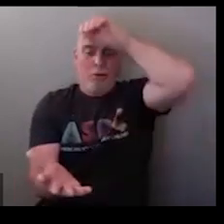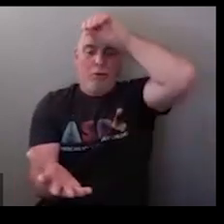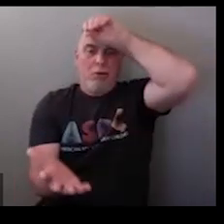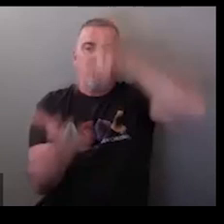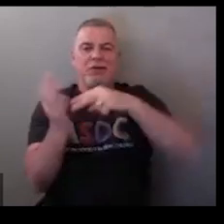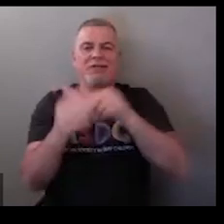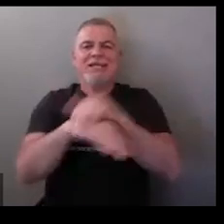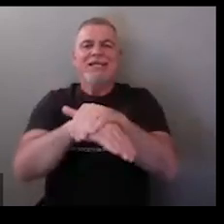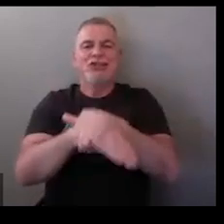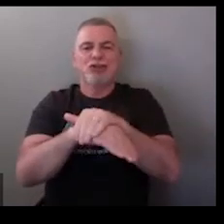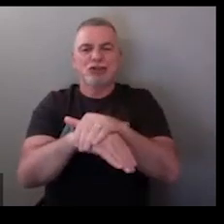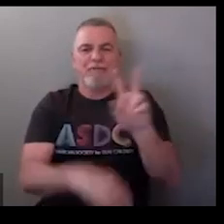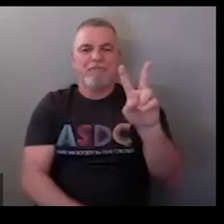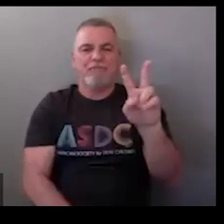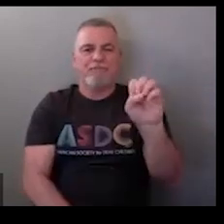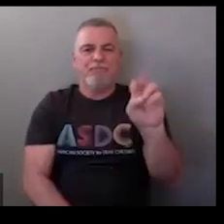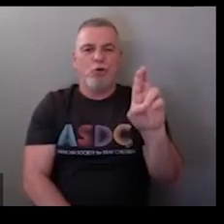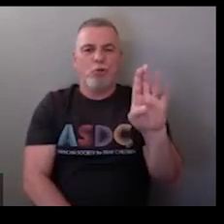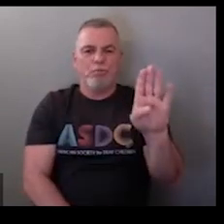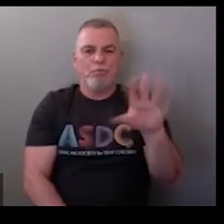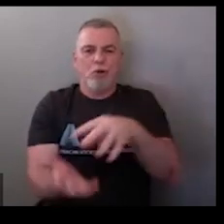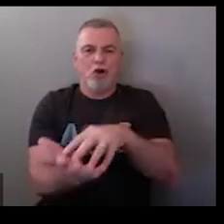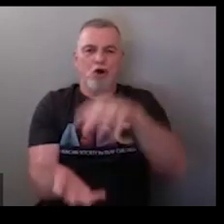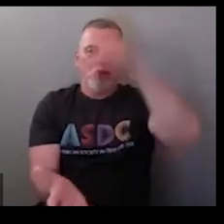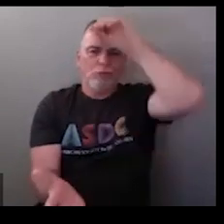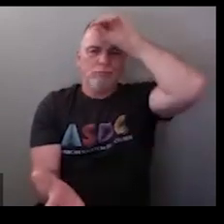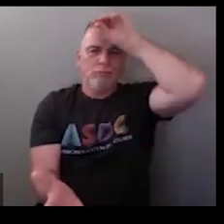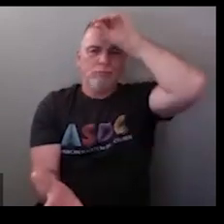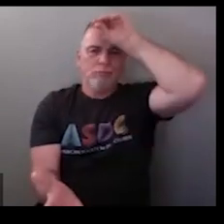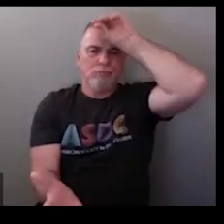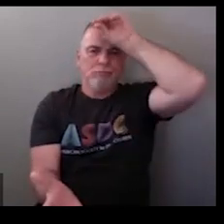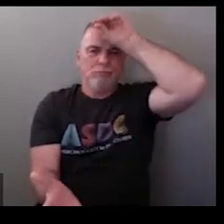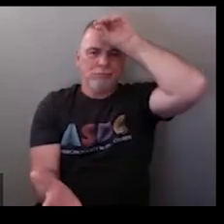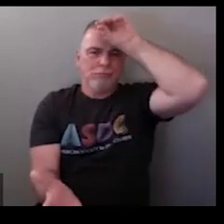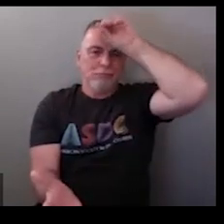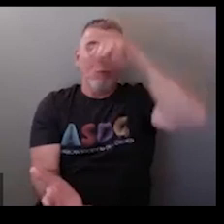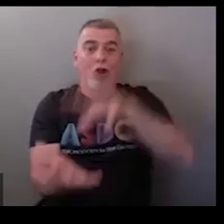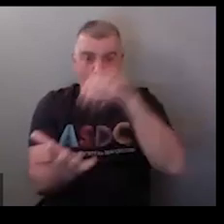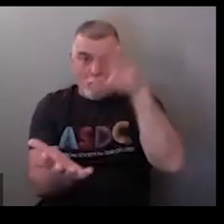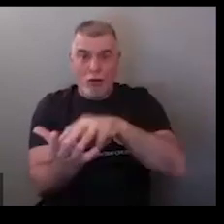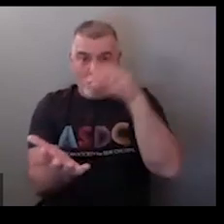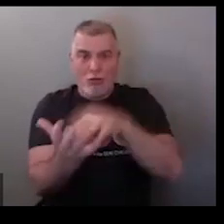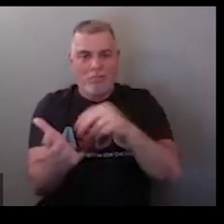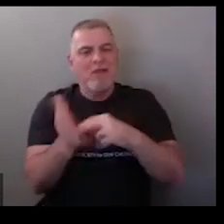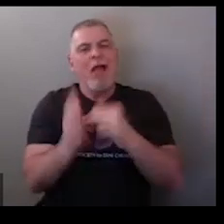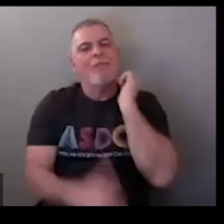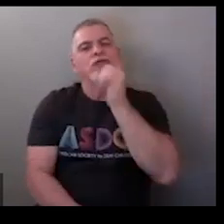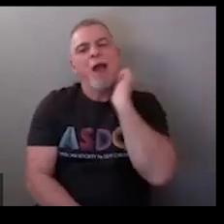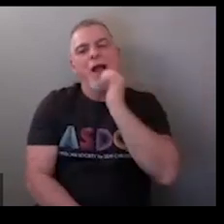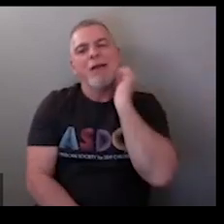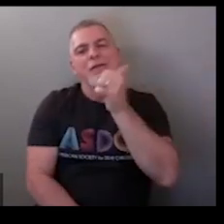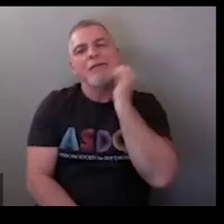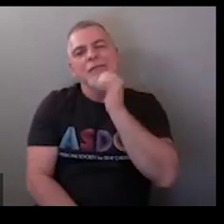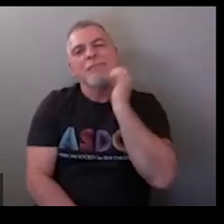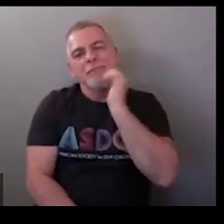now if you do it once okay that is the verb to learn doing it multiple